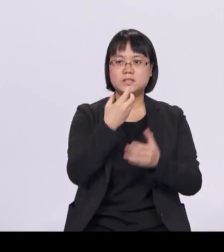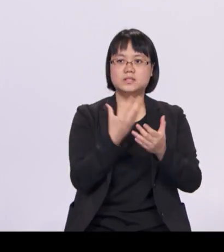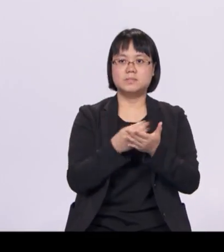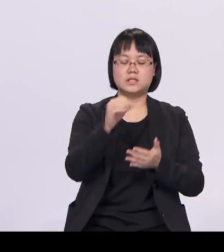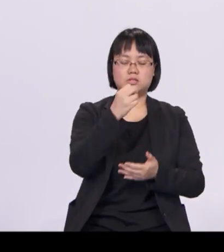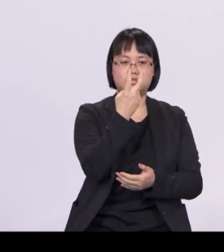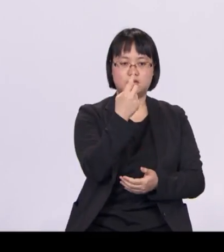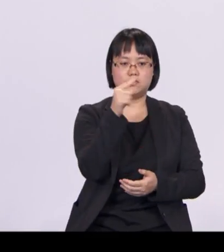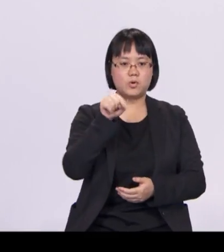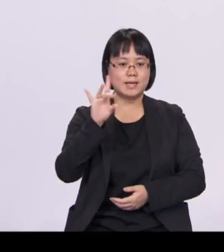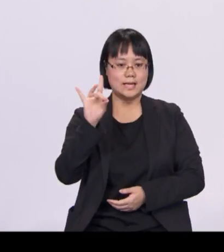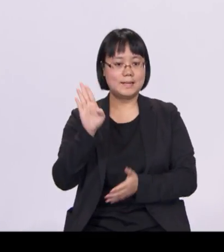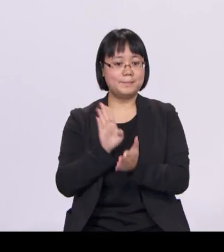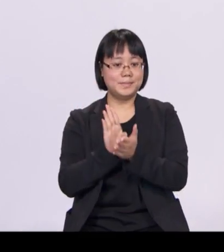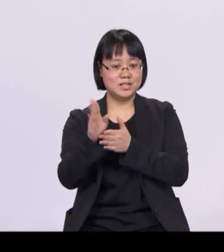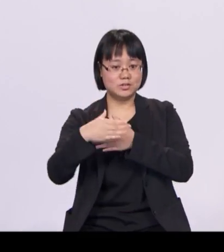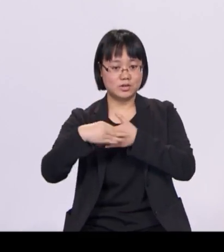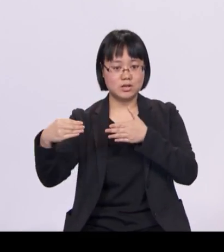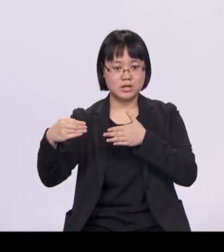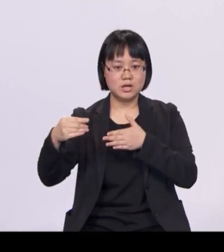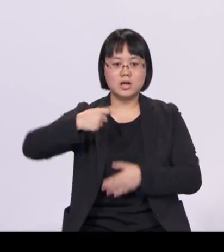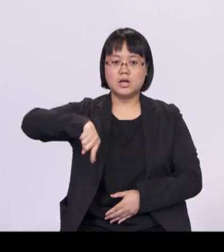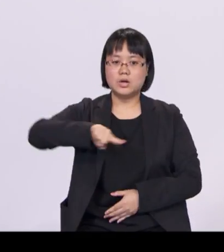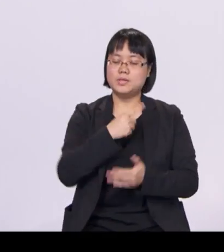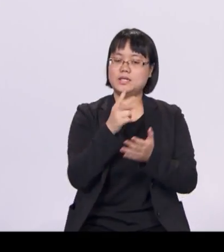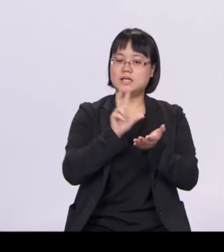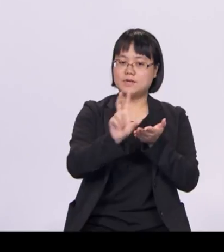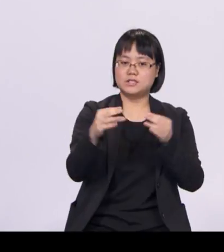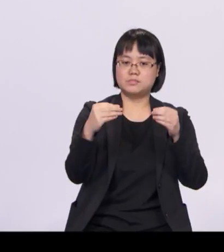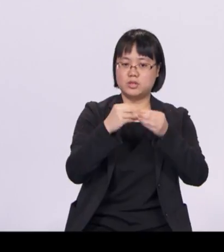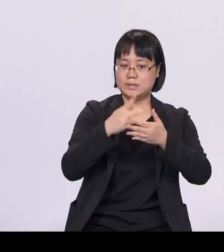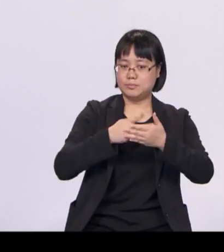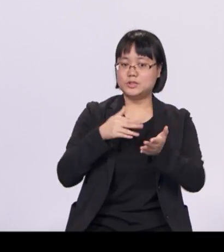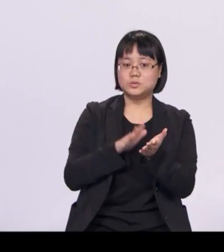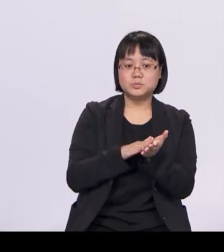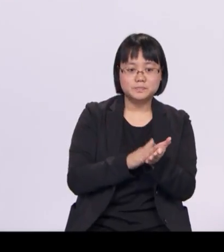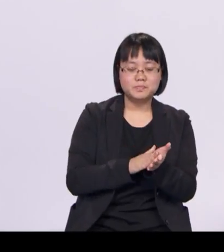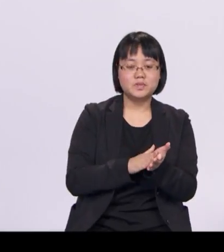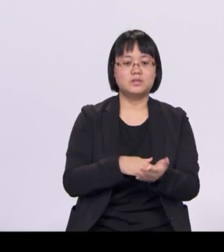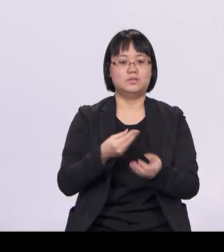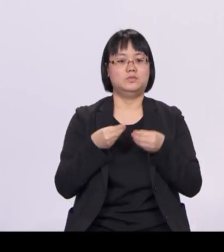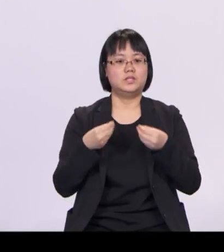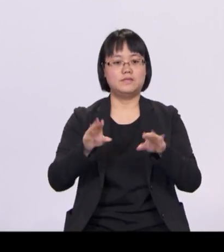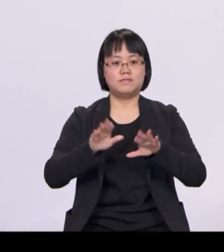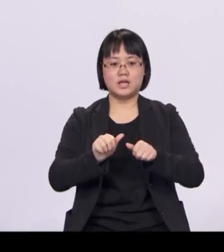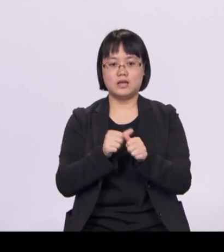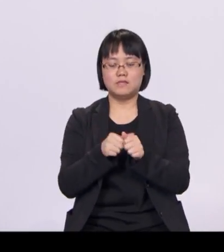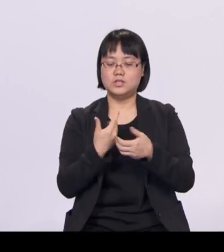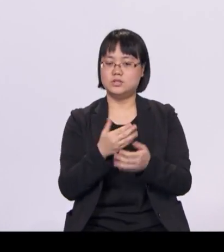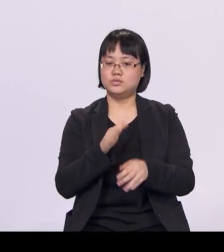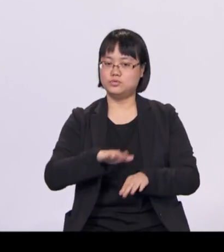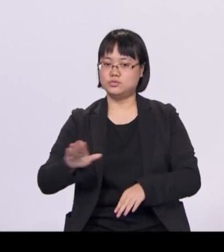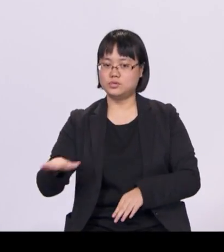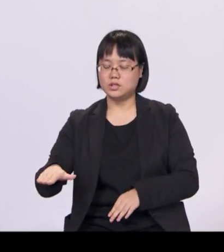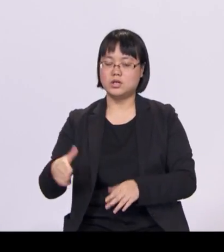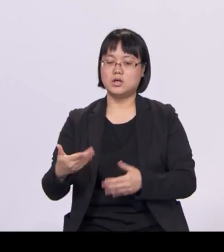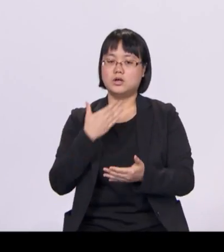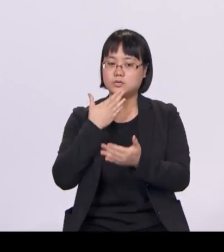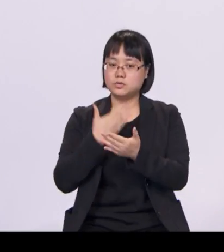We are investing more in preschool education, to give every child a good foundation from a younger age. As